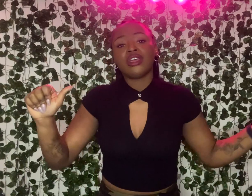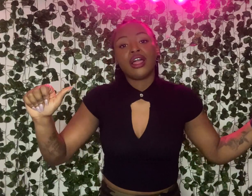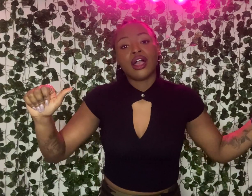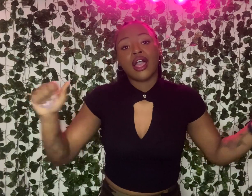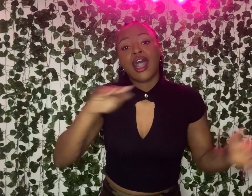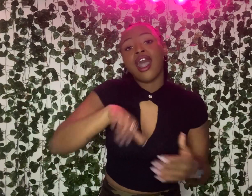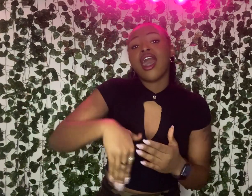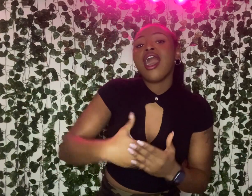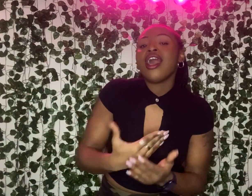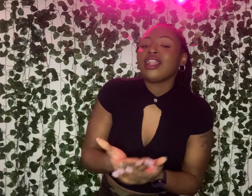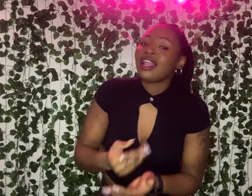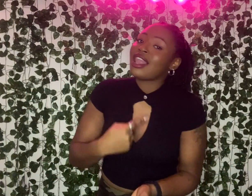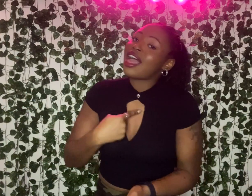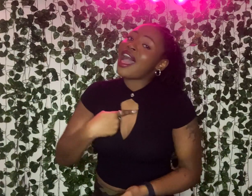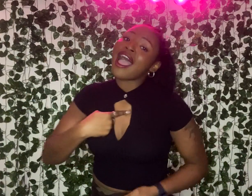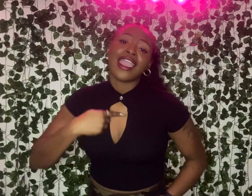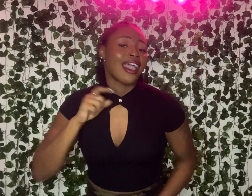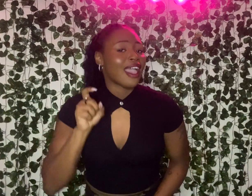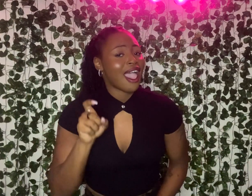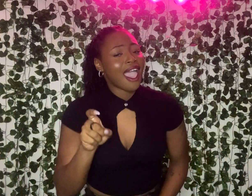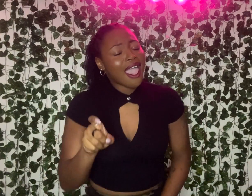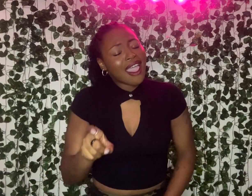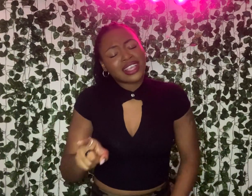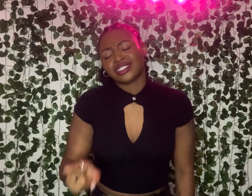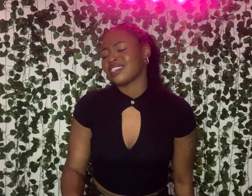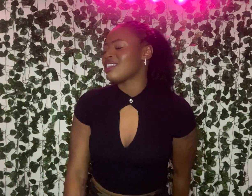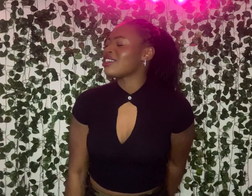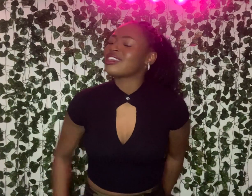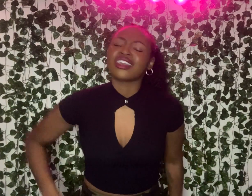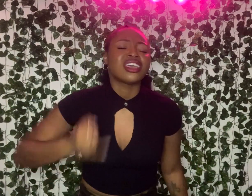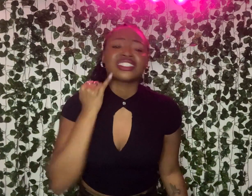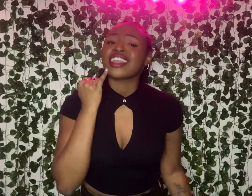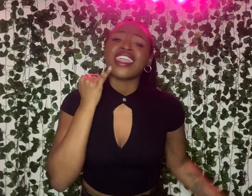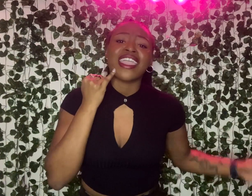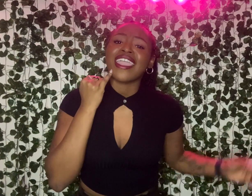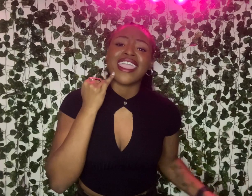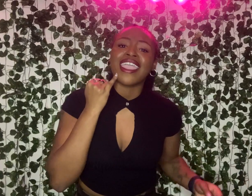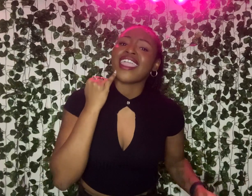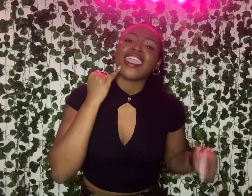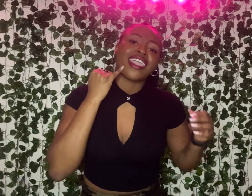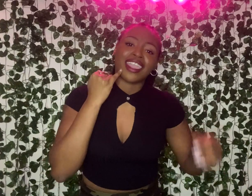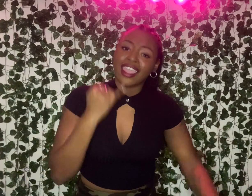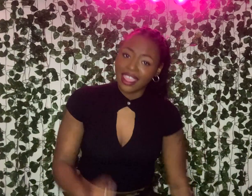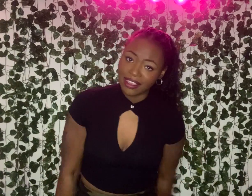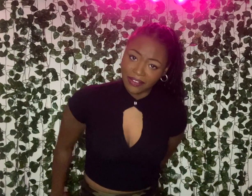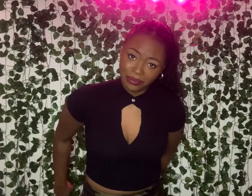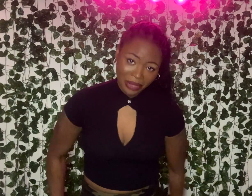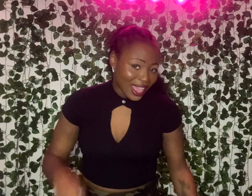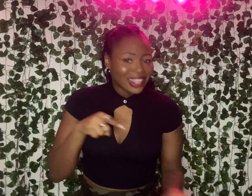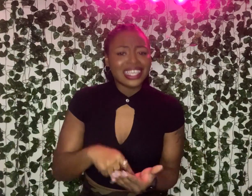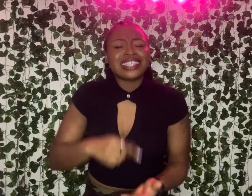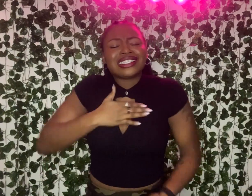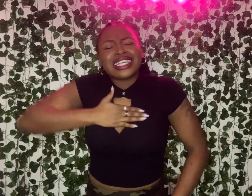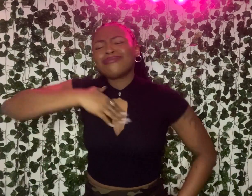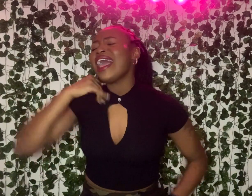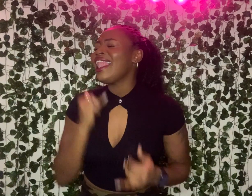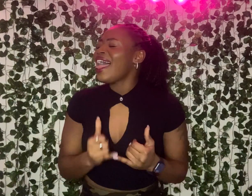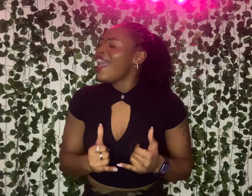All I ask is if this is my